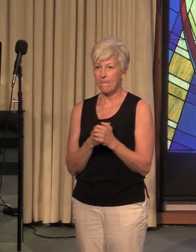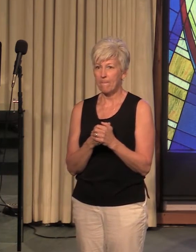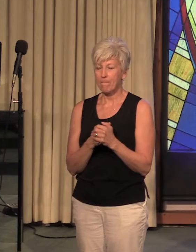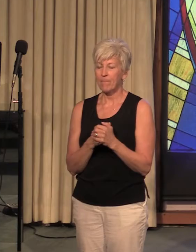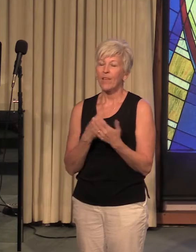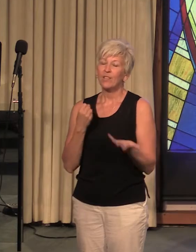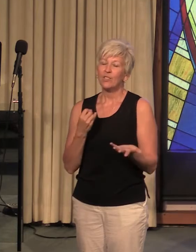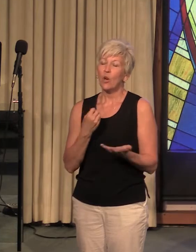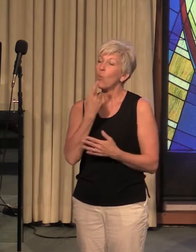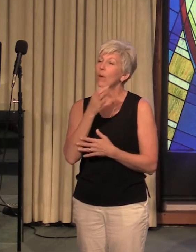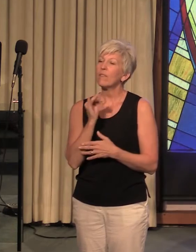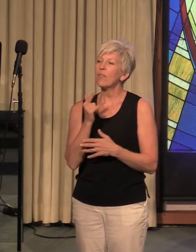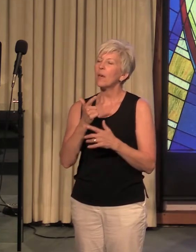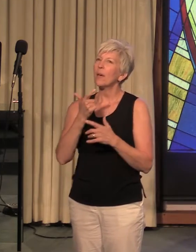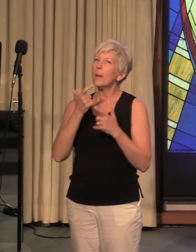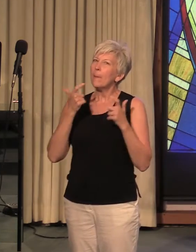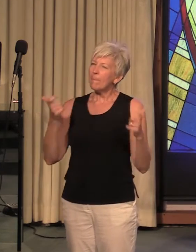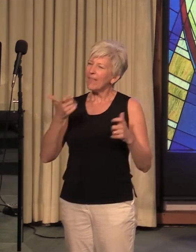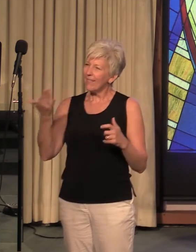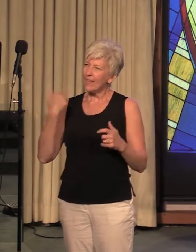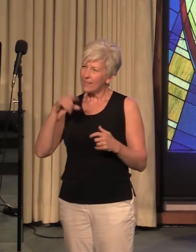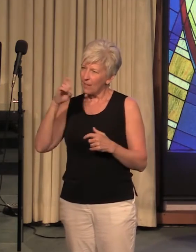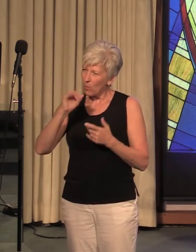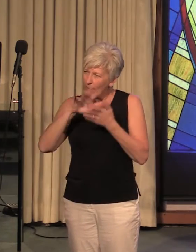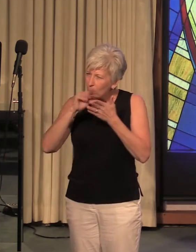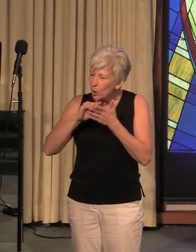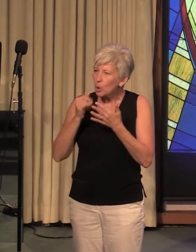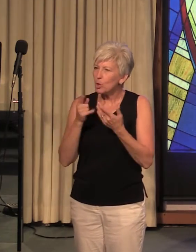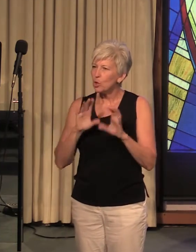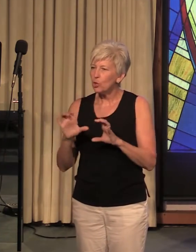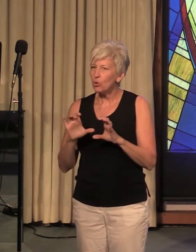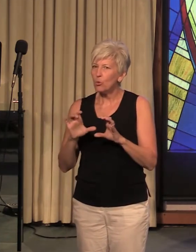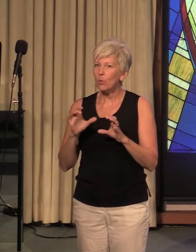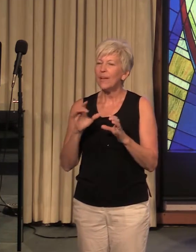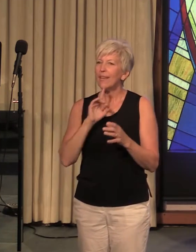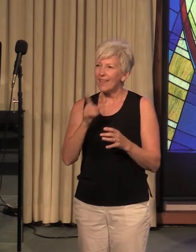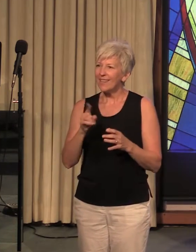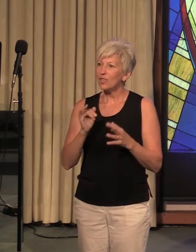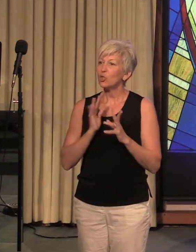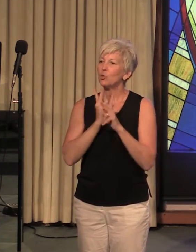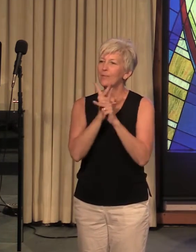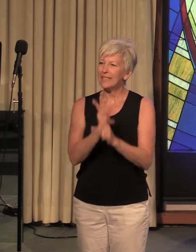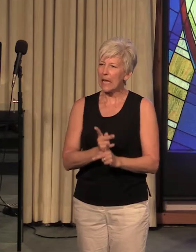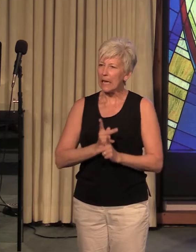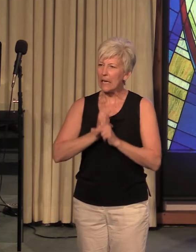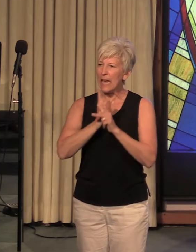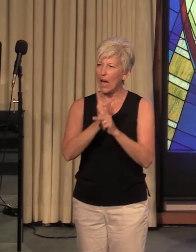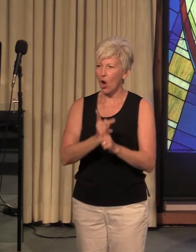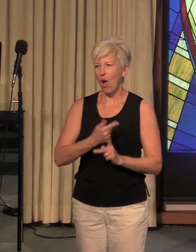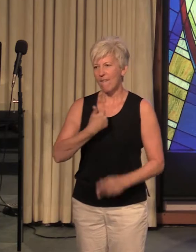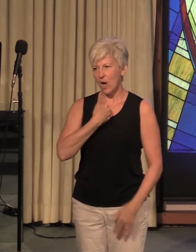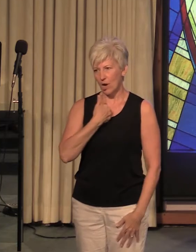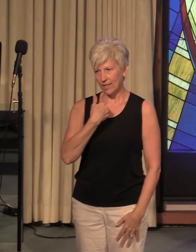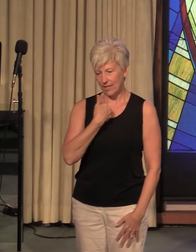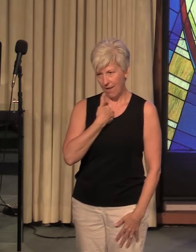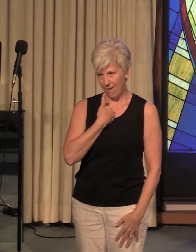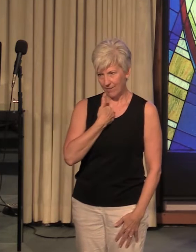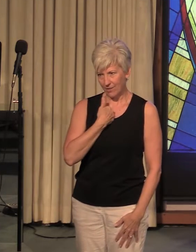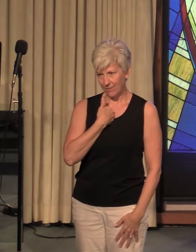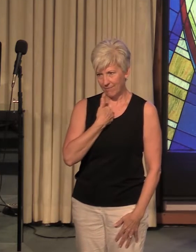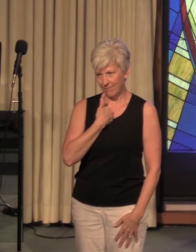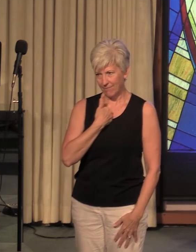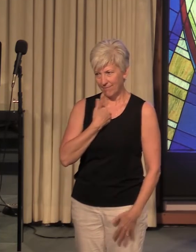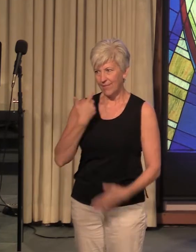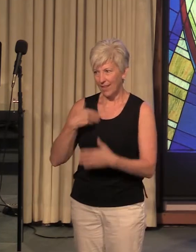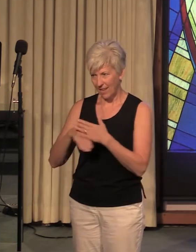so one of the big things that we have to learn to do is to take care of ourselves in the desert